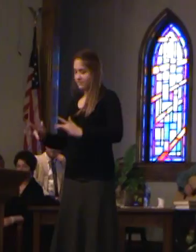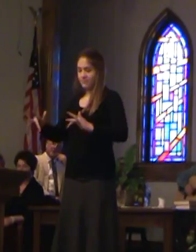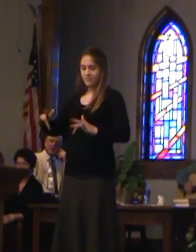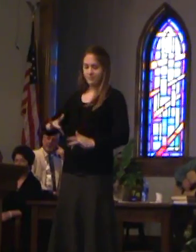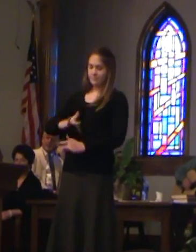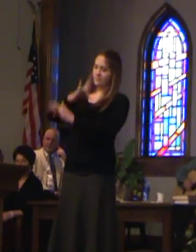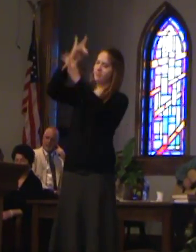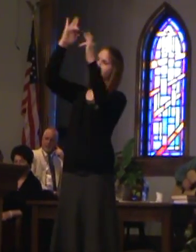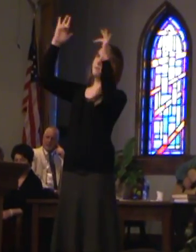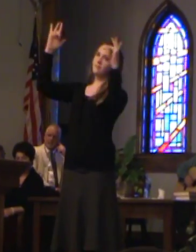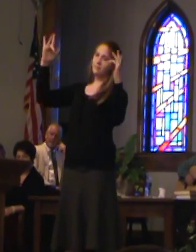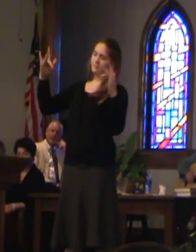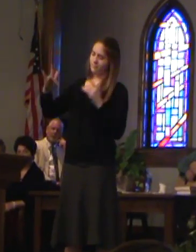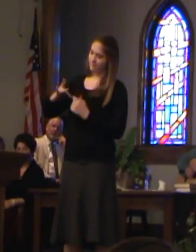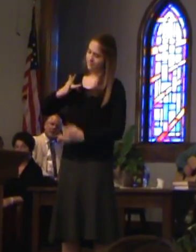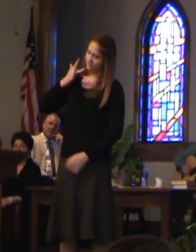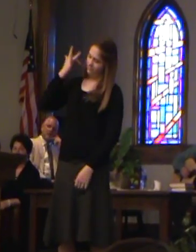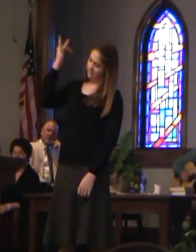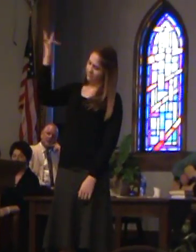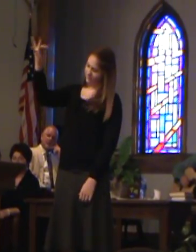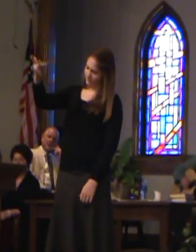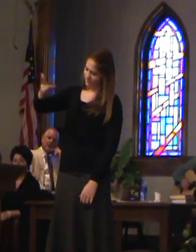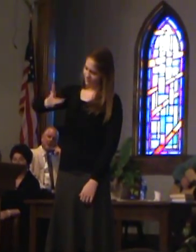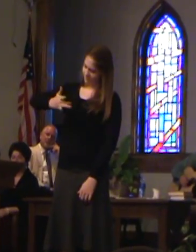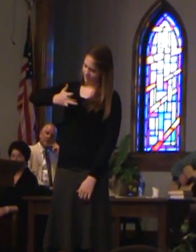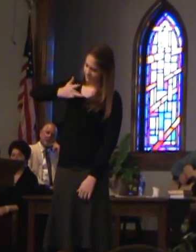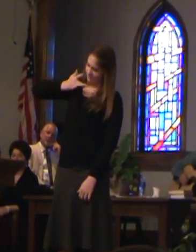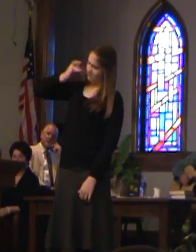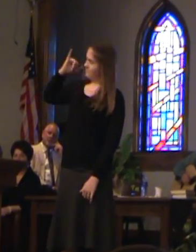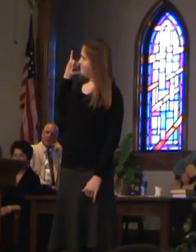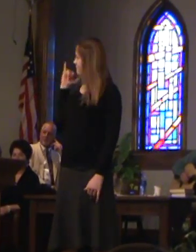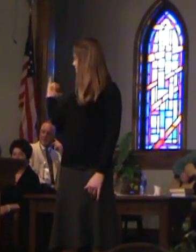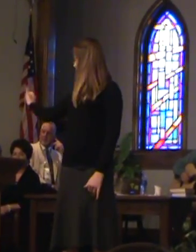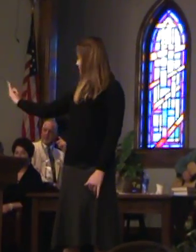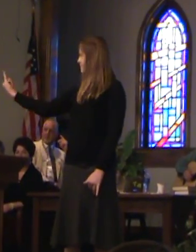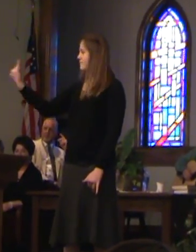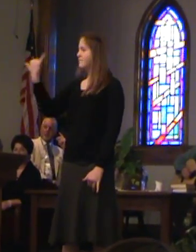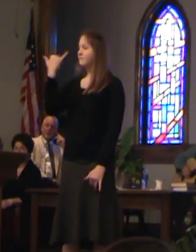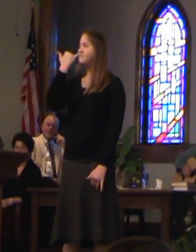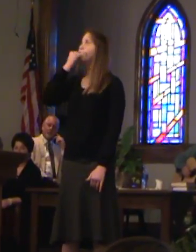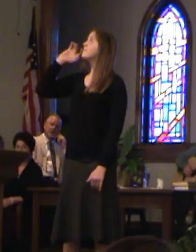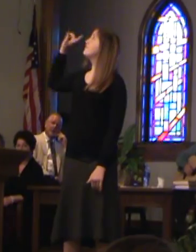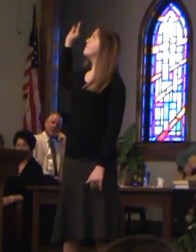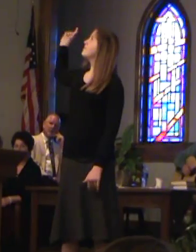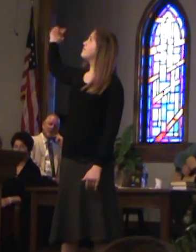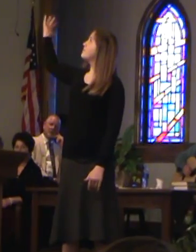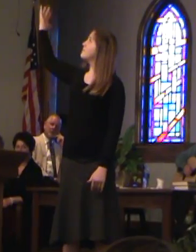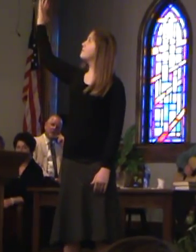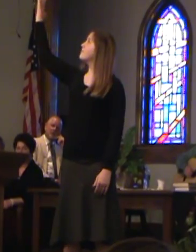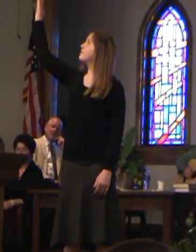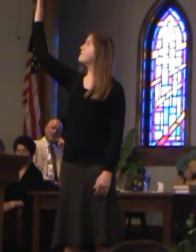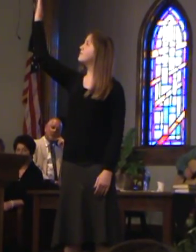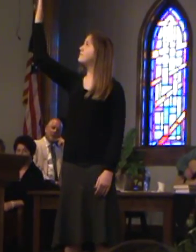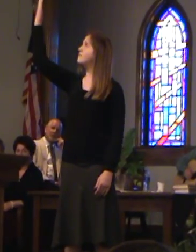Awaken in my heart, breaking through the dark Suddenly your grace